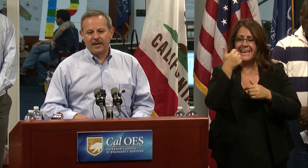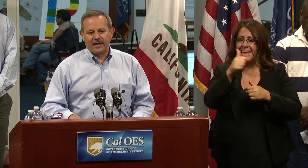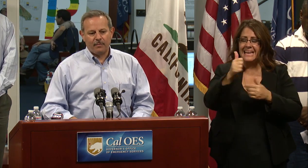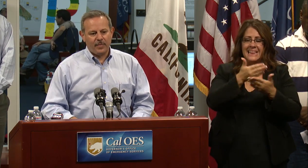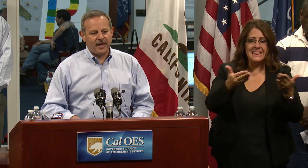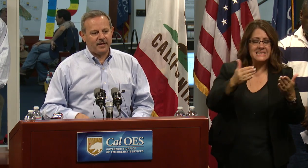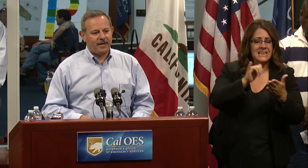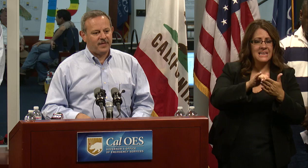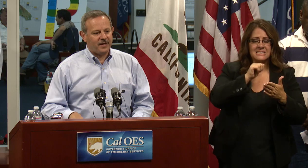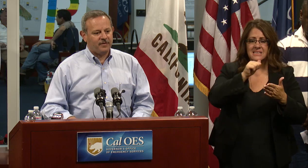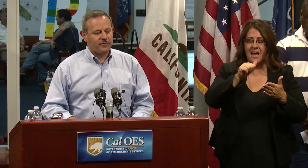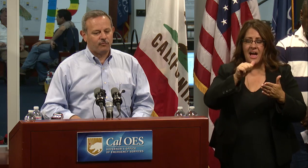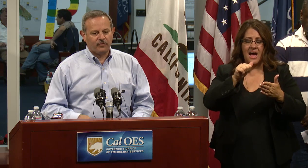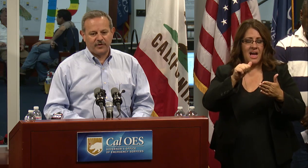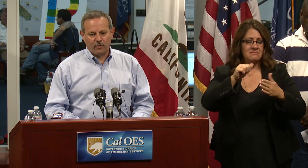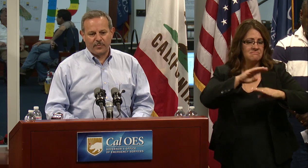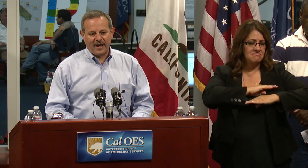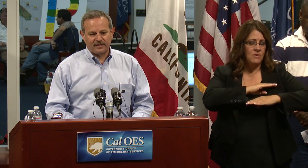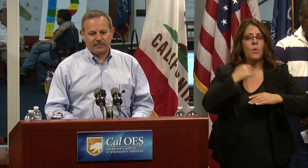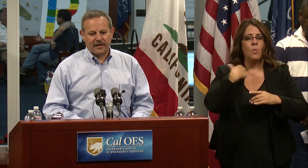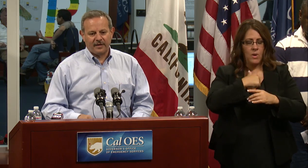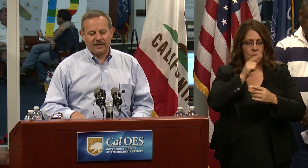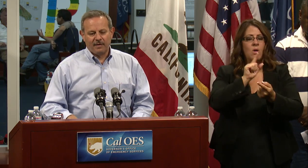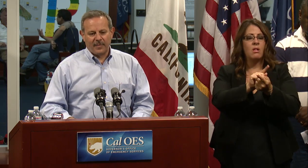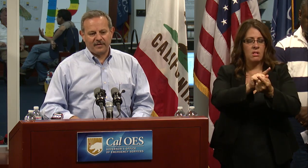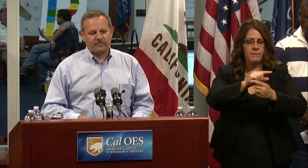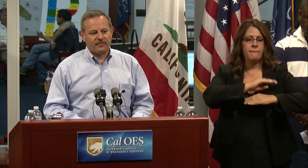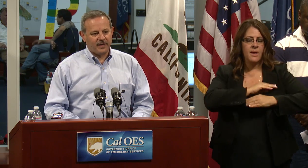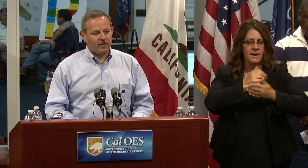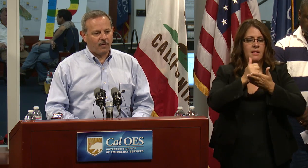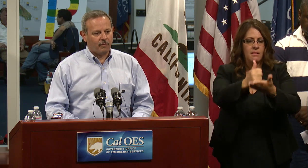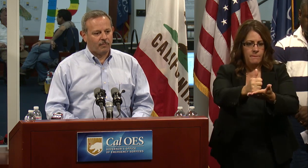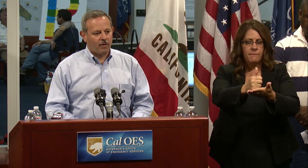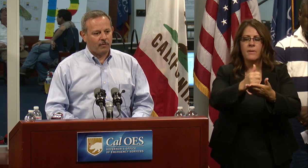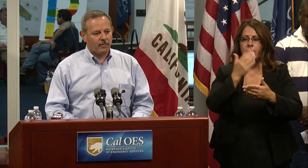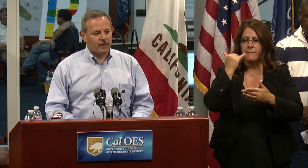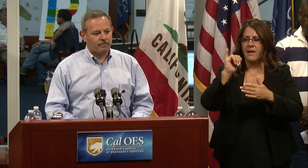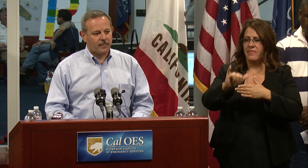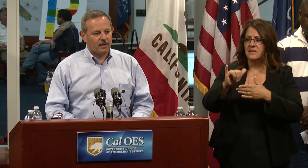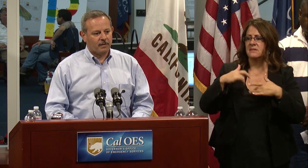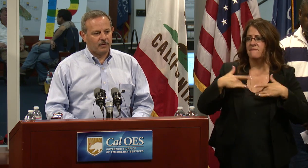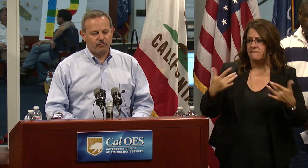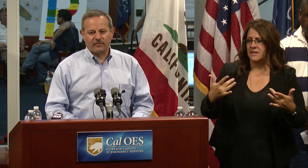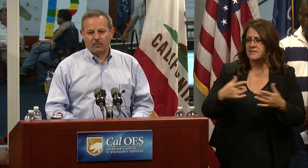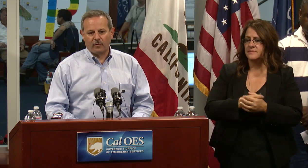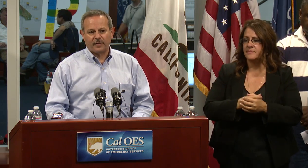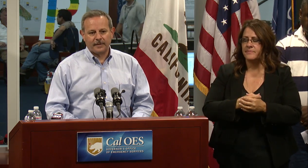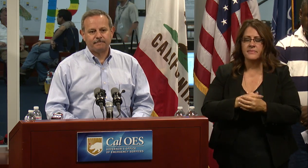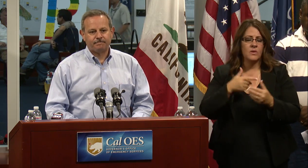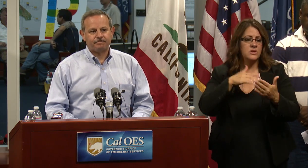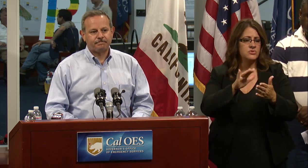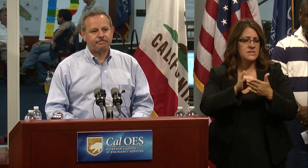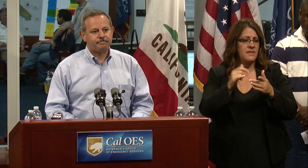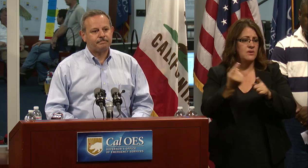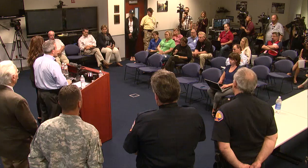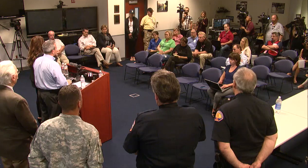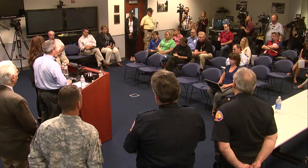needs get met and that individuals that are impacted by, by this event are, are, um, addressed accordingly.